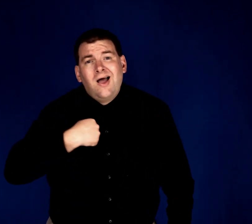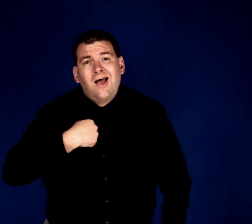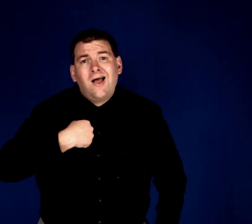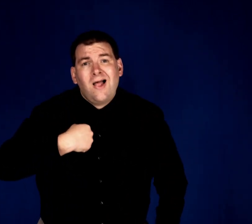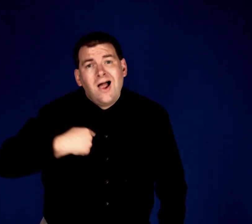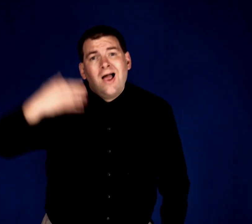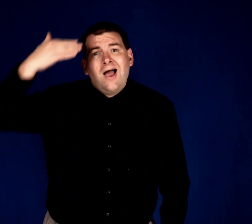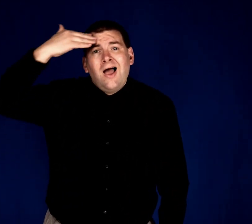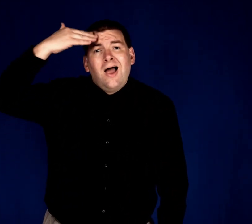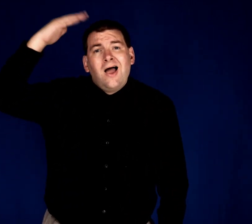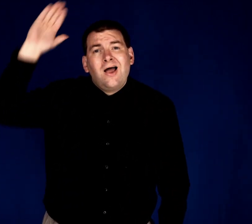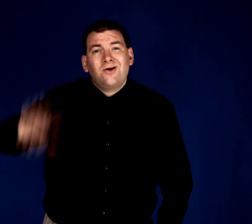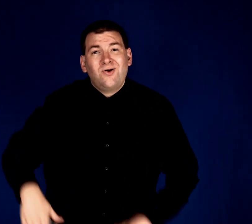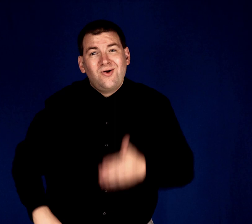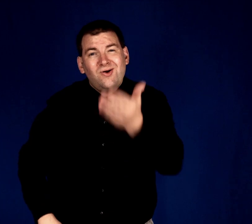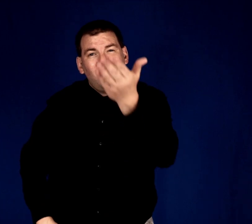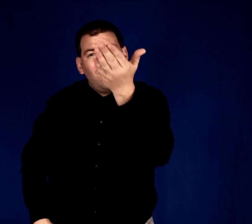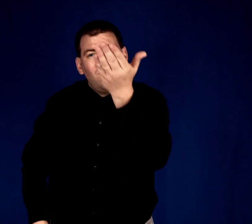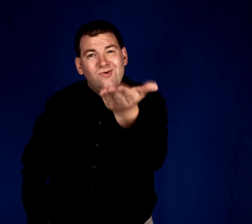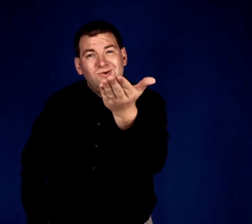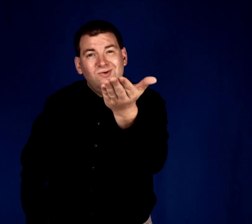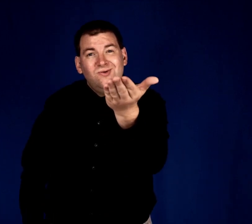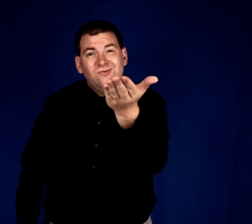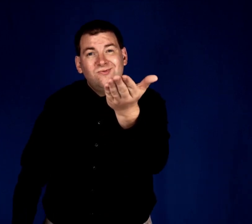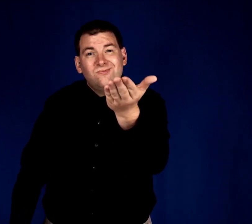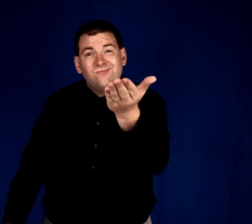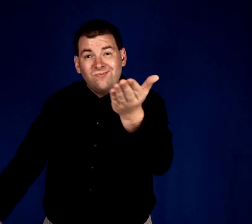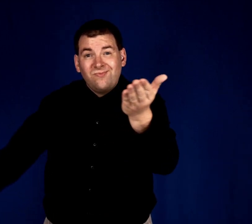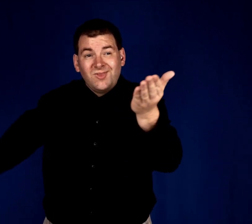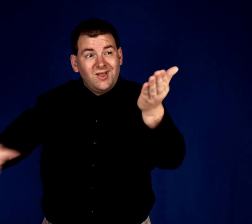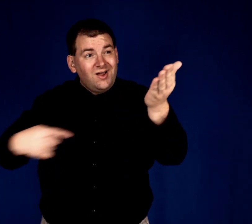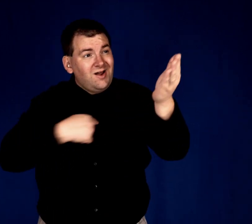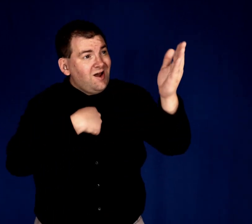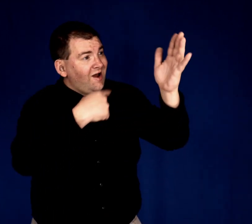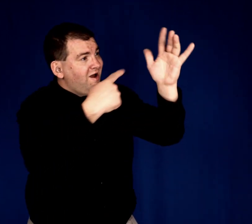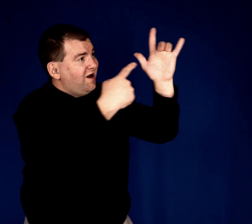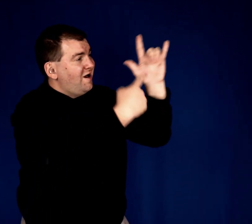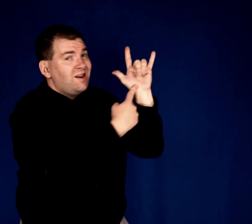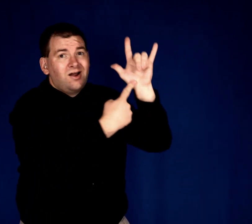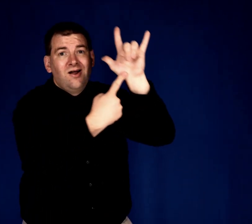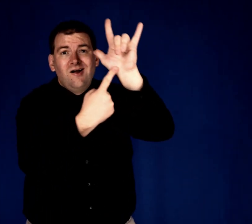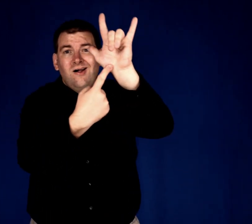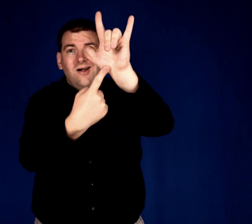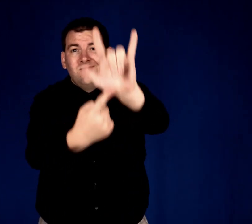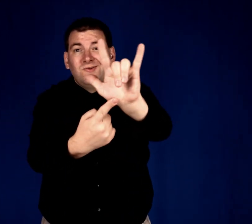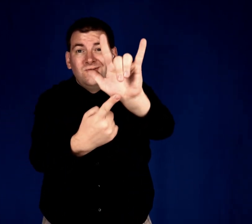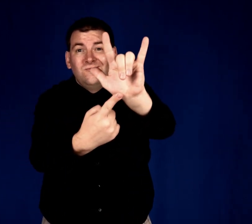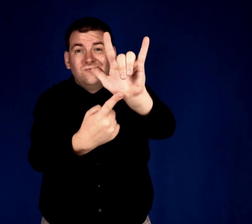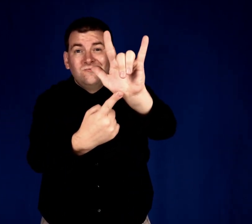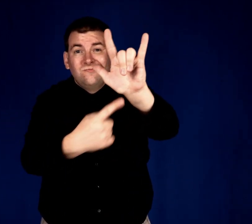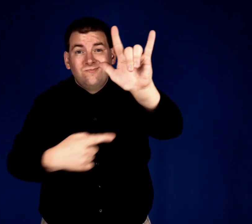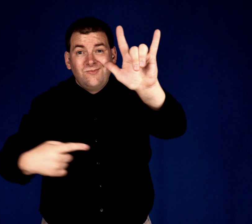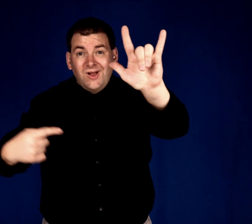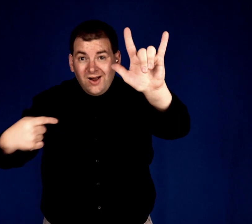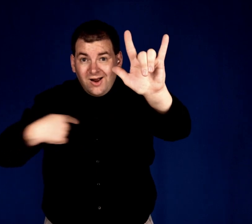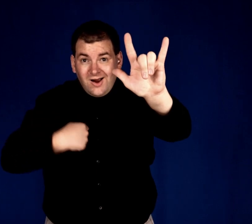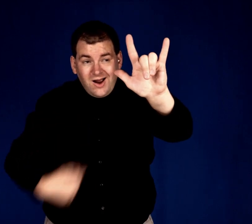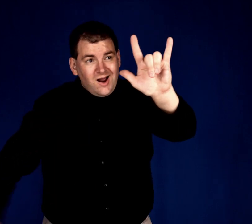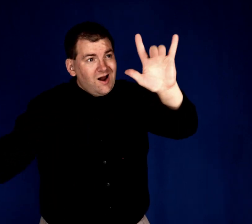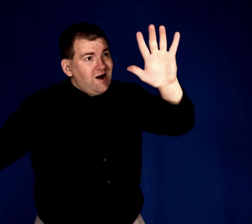I know you I love you I